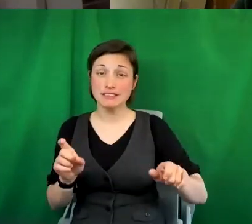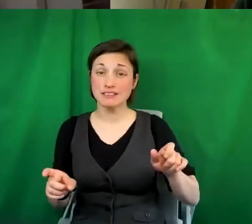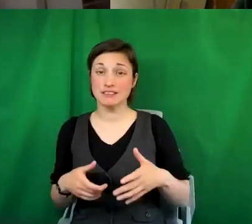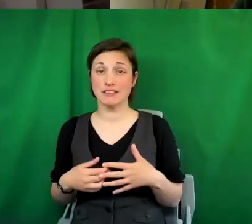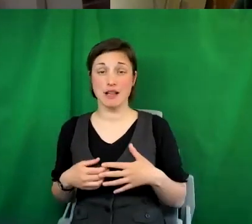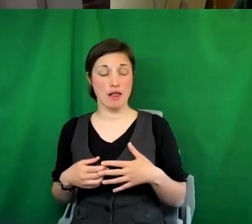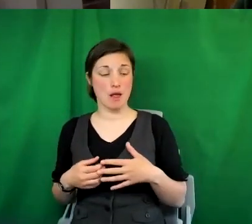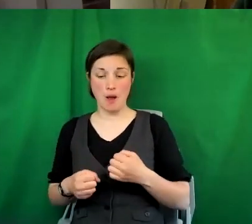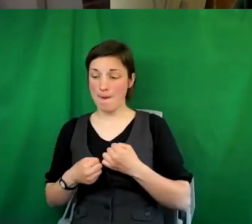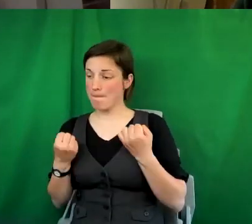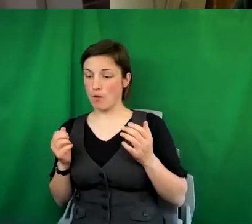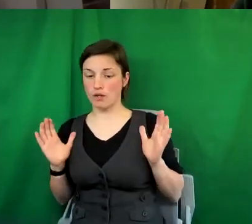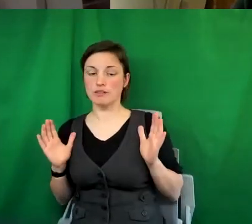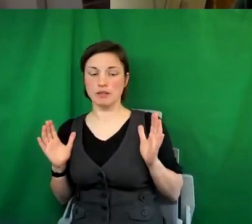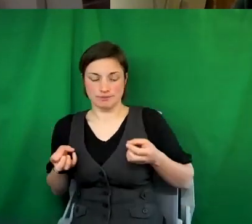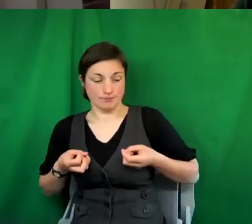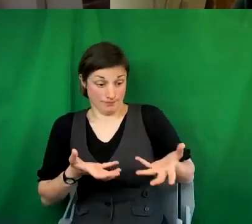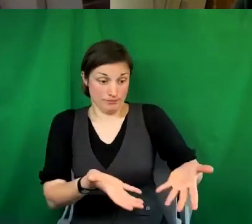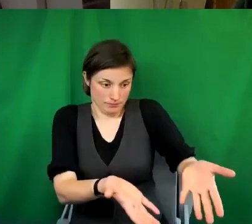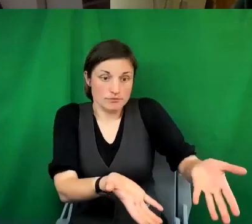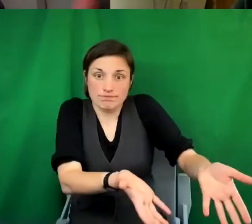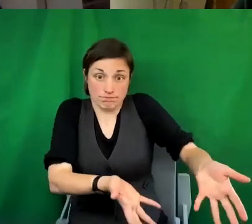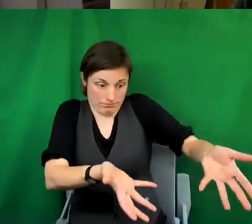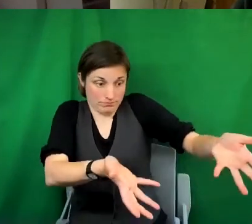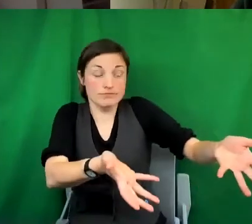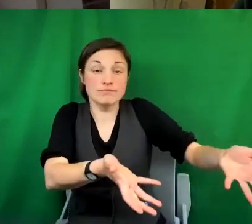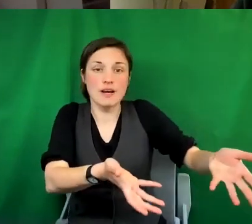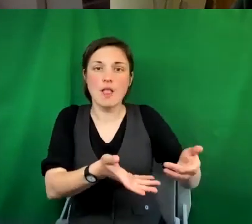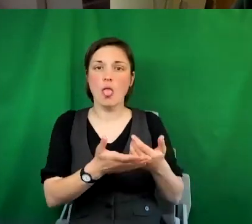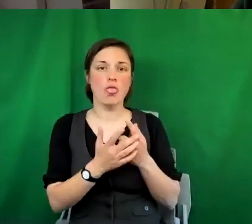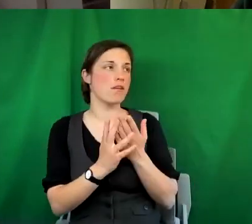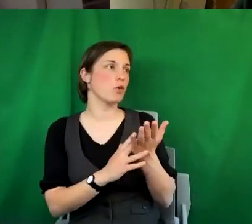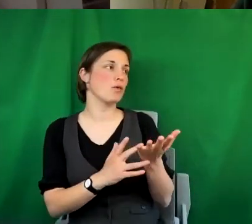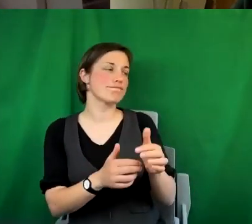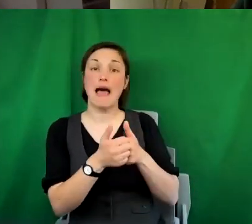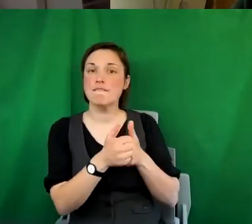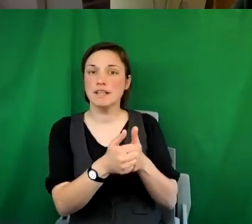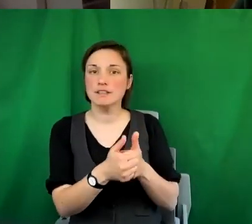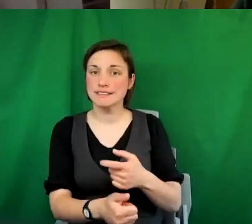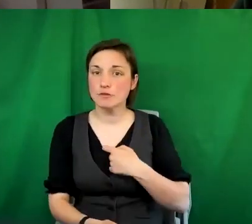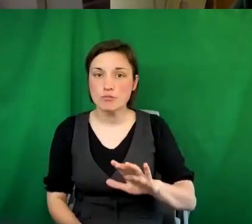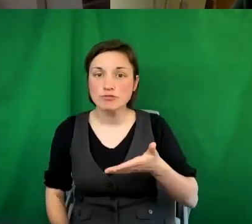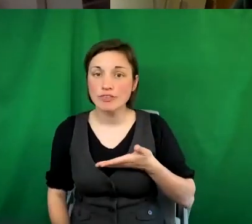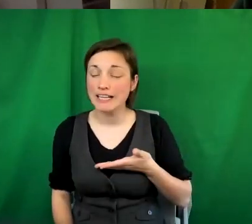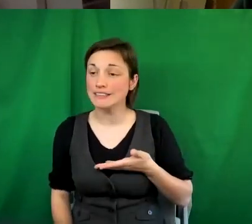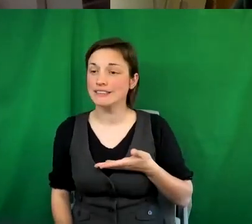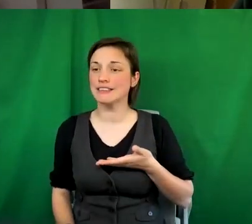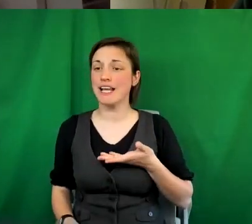to those that you are empowering through advocacy of human rights, and you have to respect